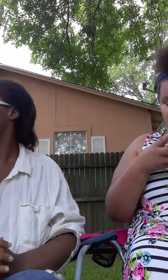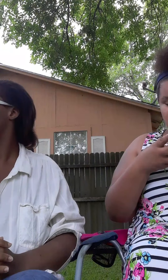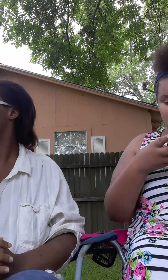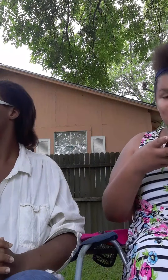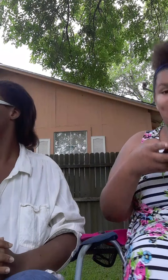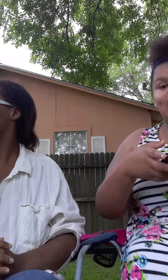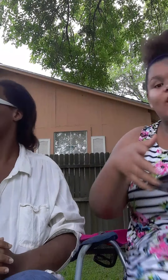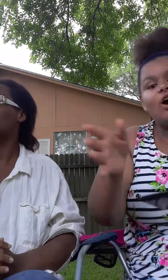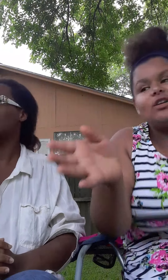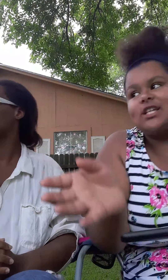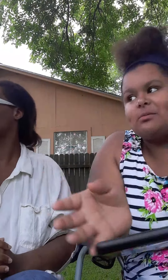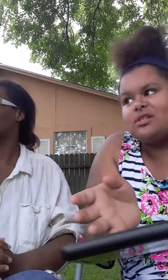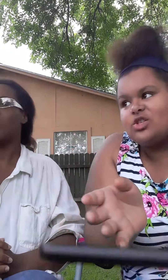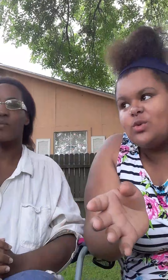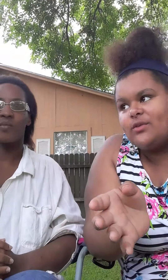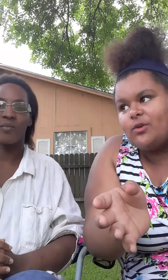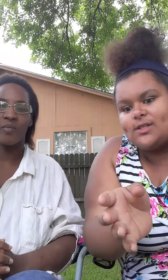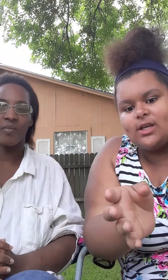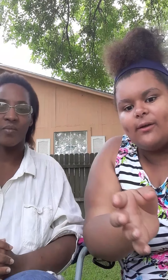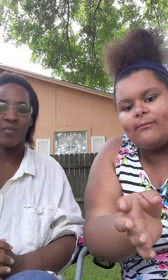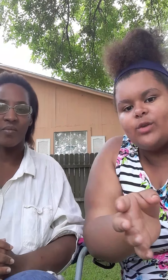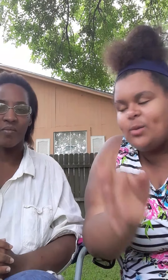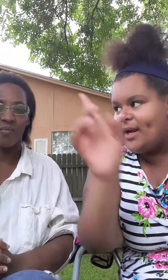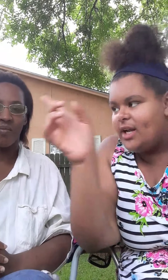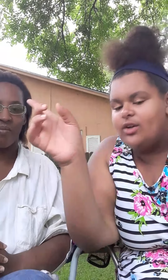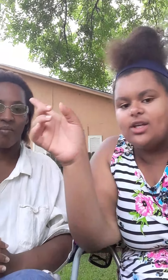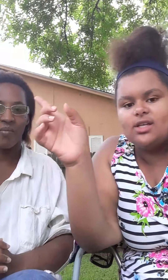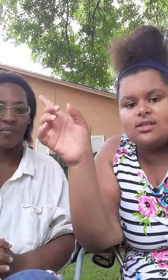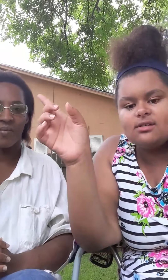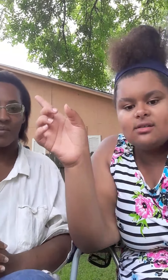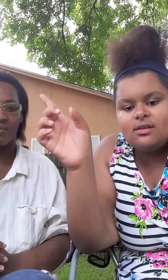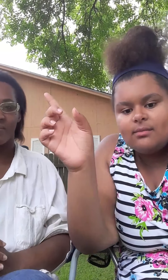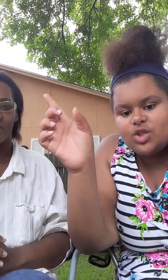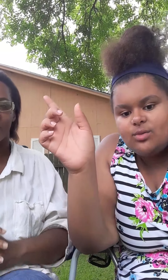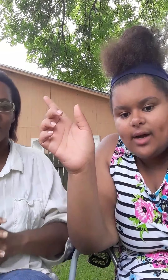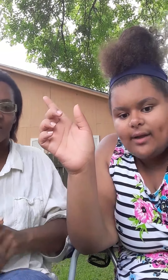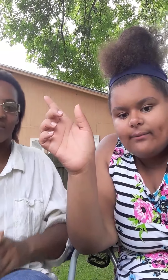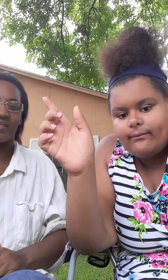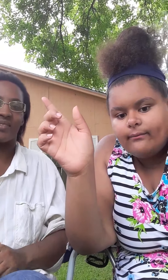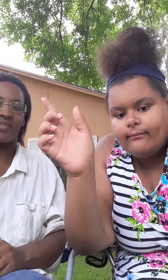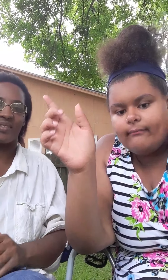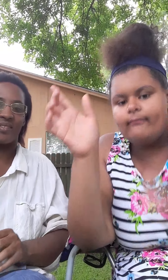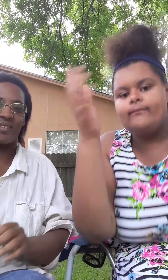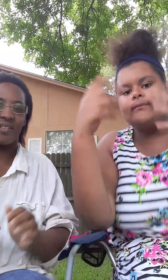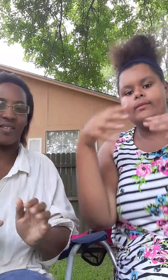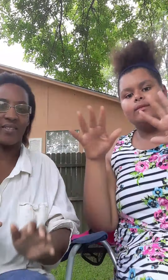Okay Here go the top 10 of 2014 You might not know these But you might I might know these